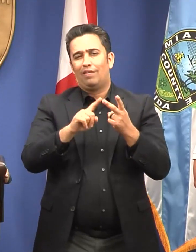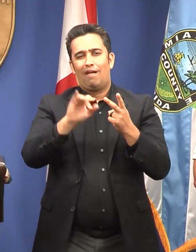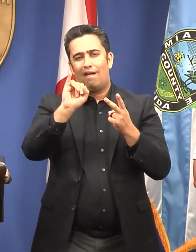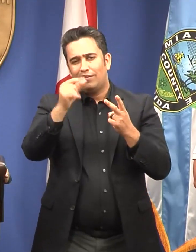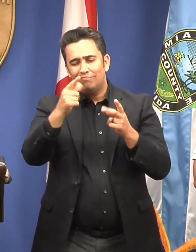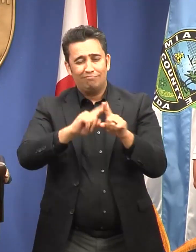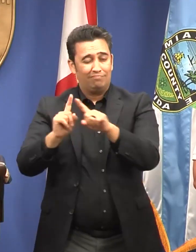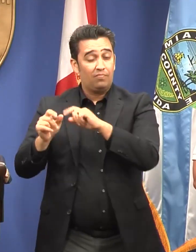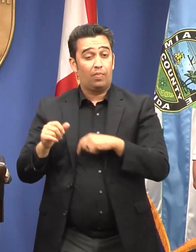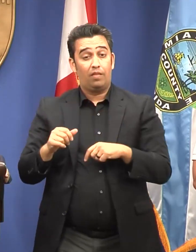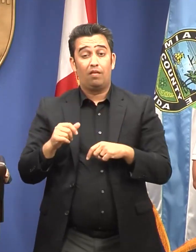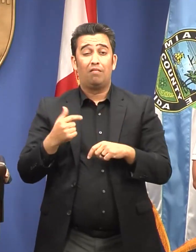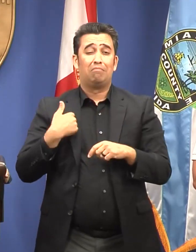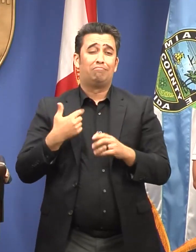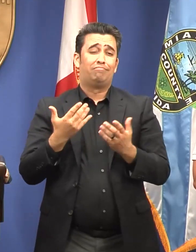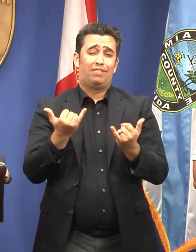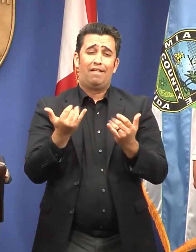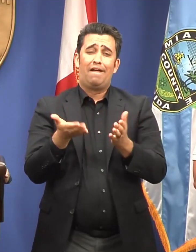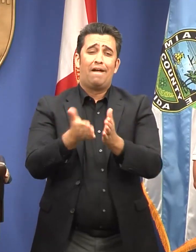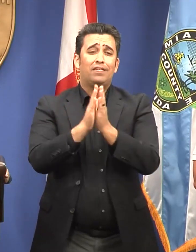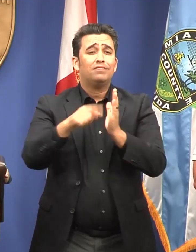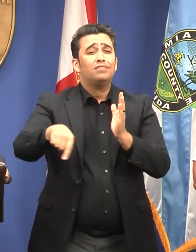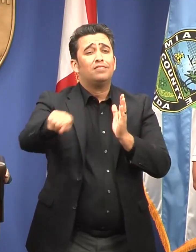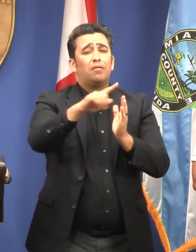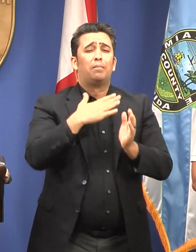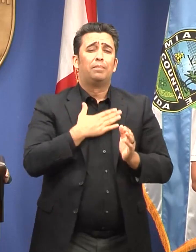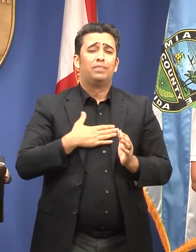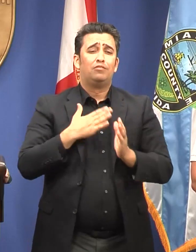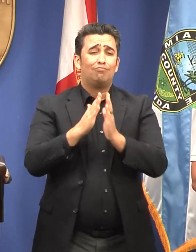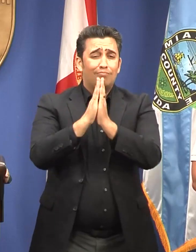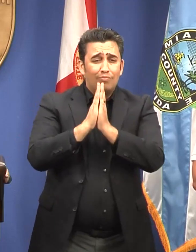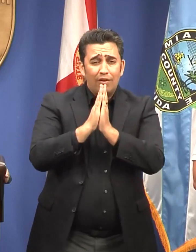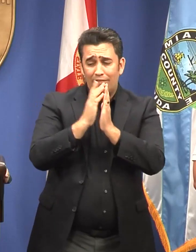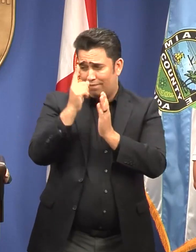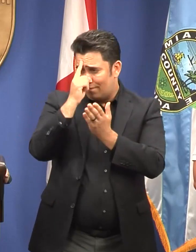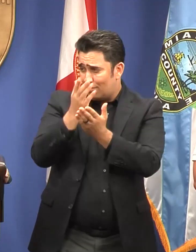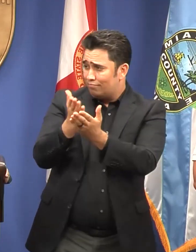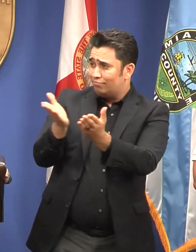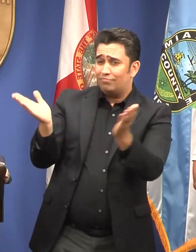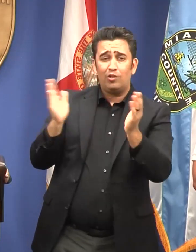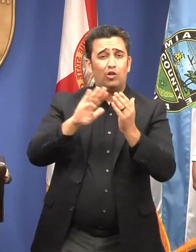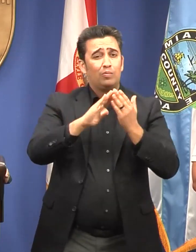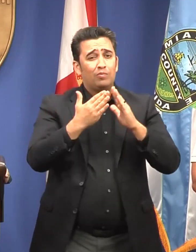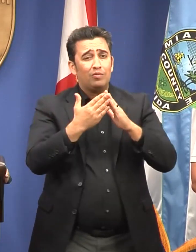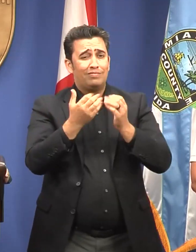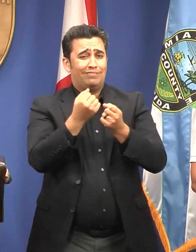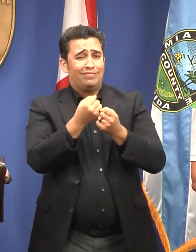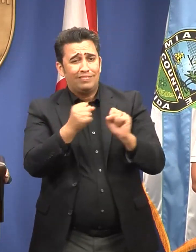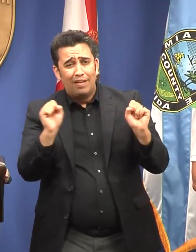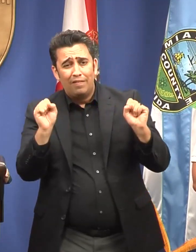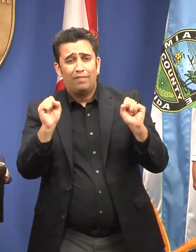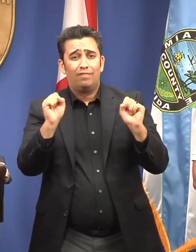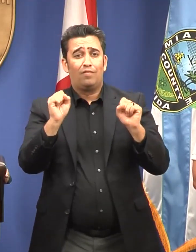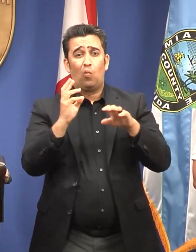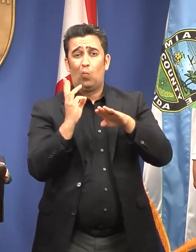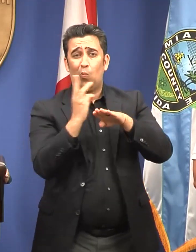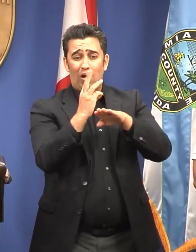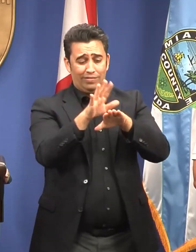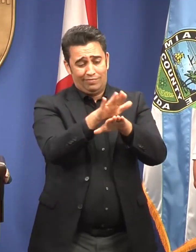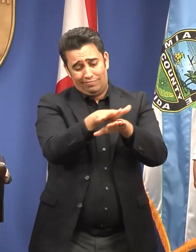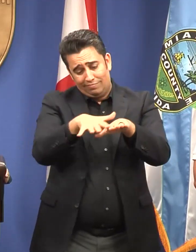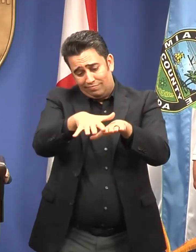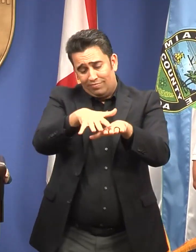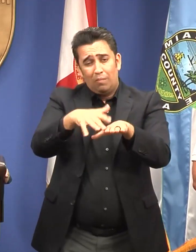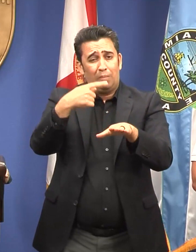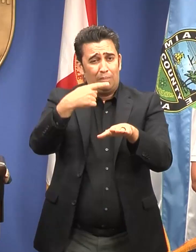closing, to please pray for the continued safety of all of the communities in harm's way on the West Coast and in Central